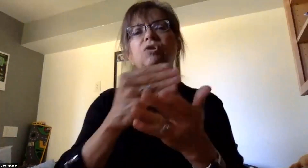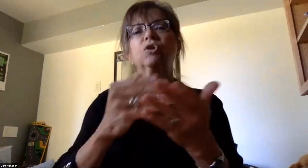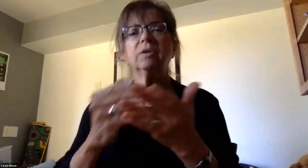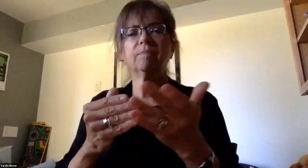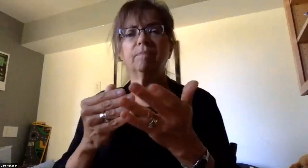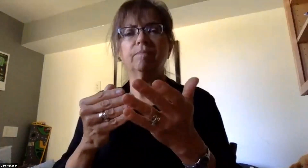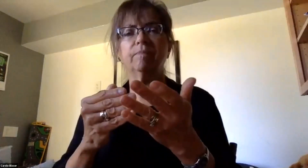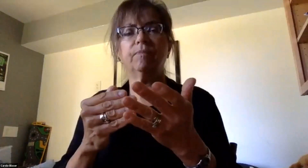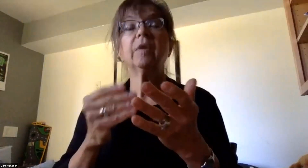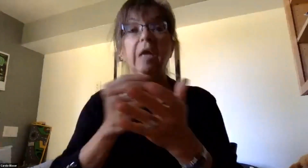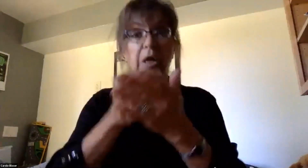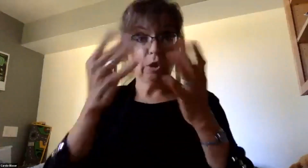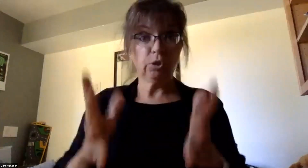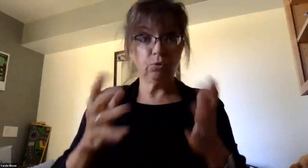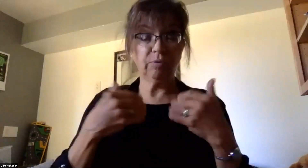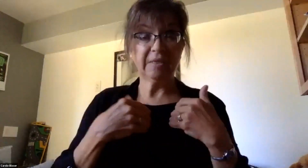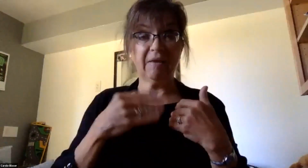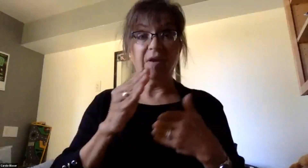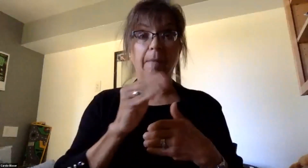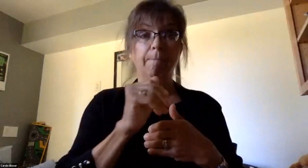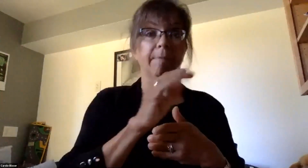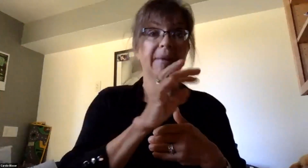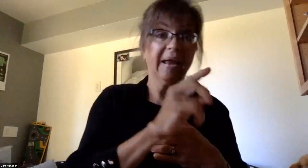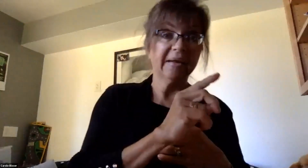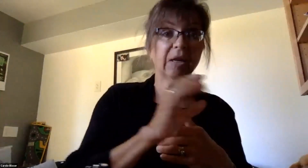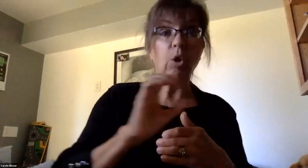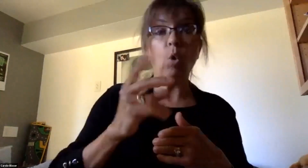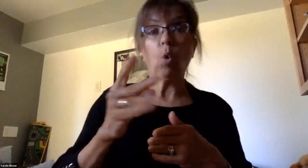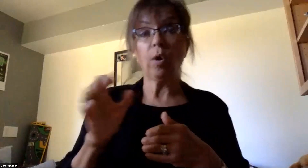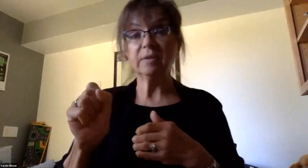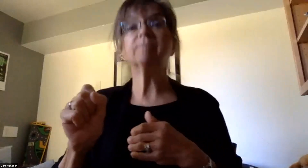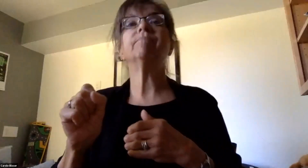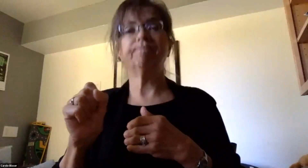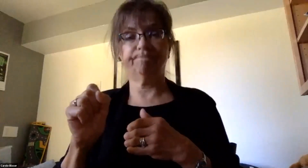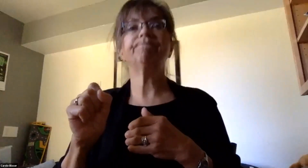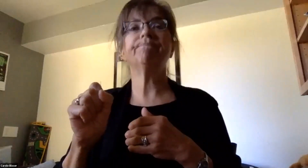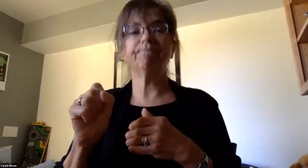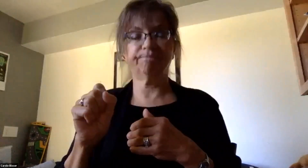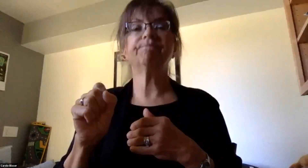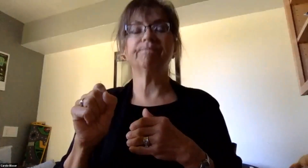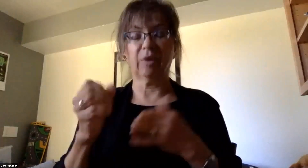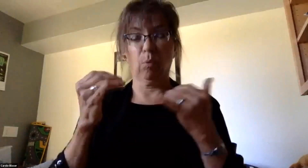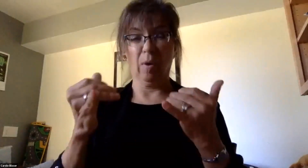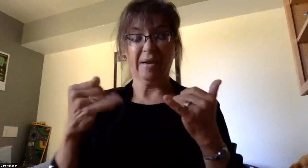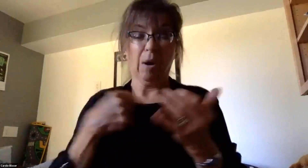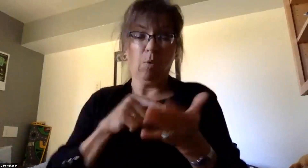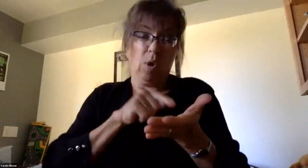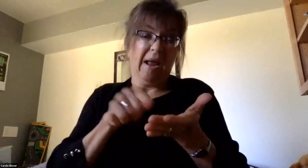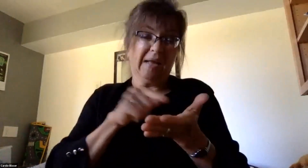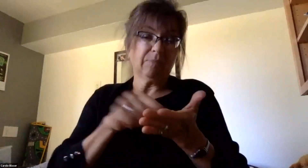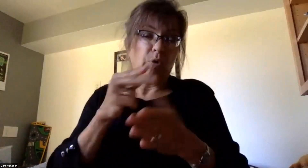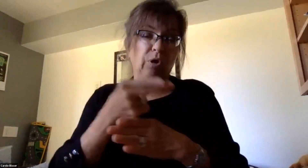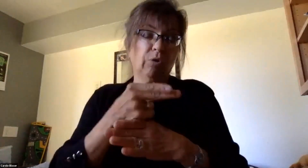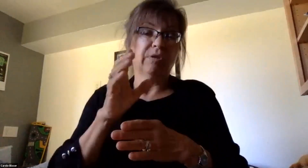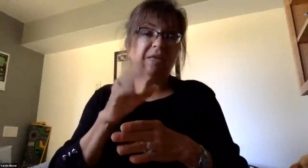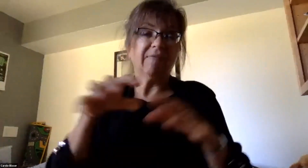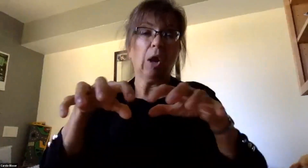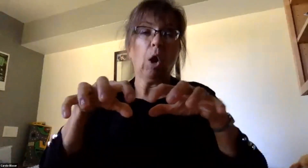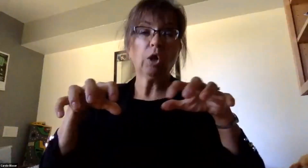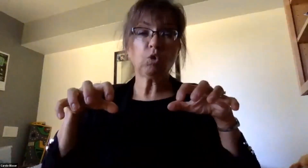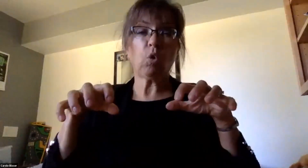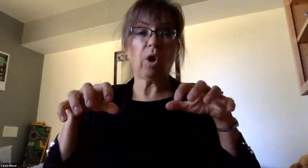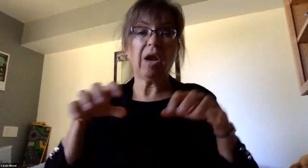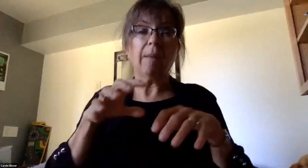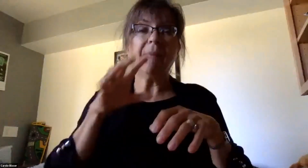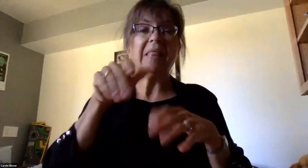Will students have abandoned course at the secondary level? Yes. Currently we are exploring the use of auditoriums at Cosgrove in the high school in order